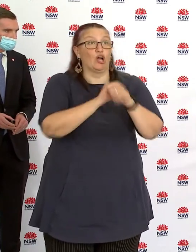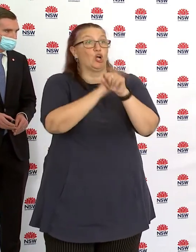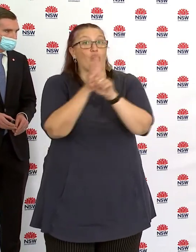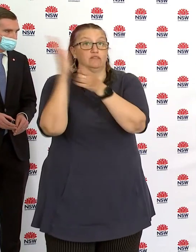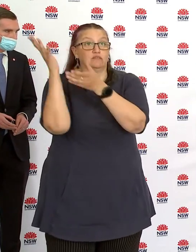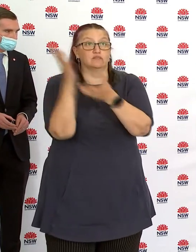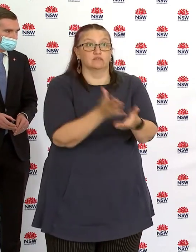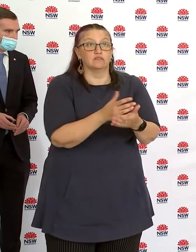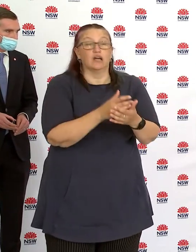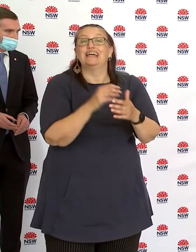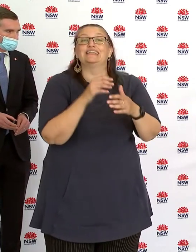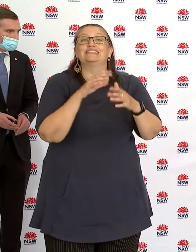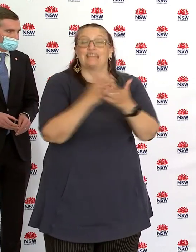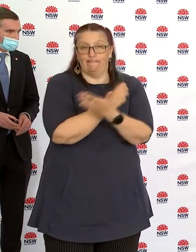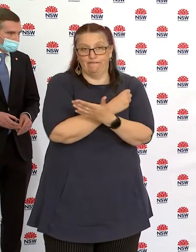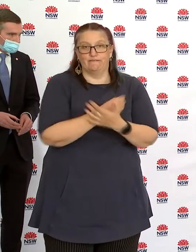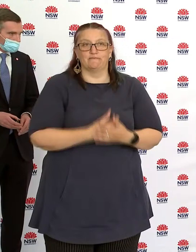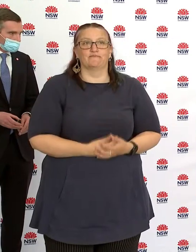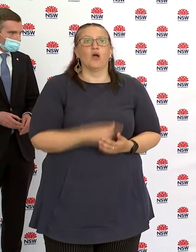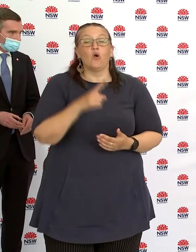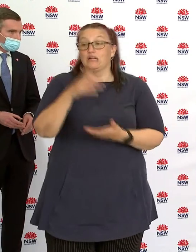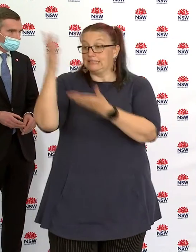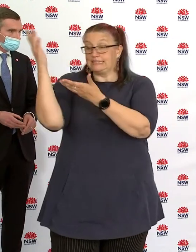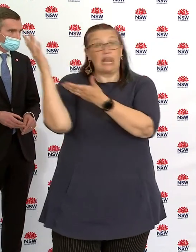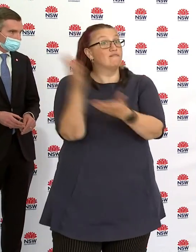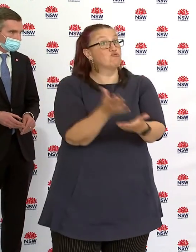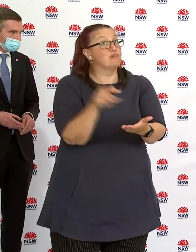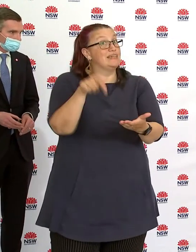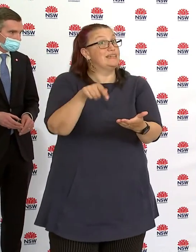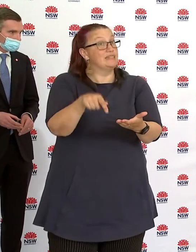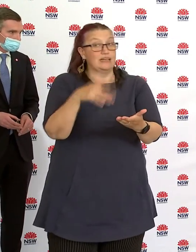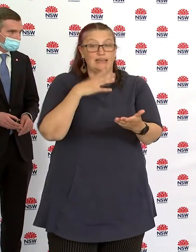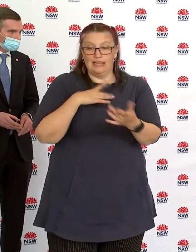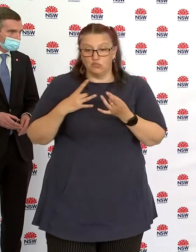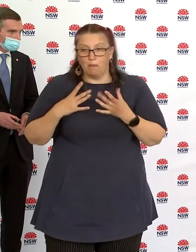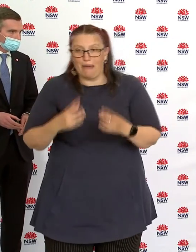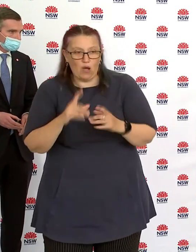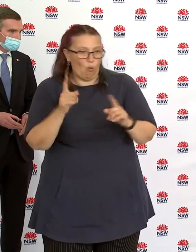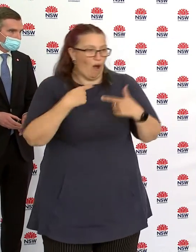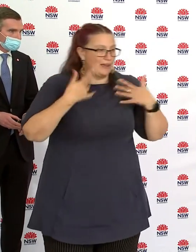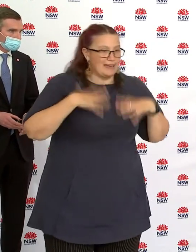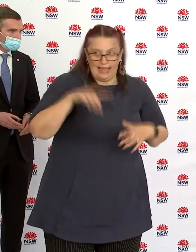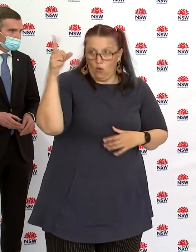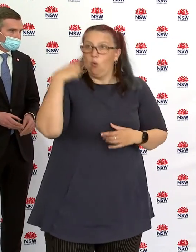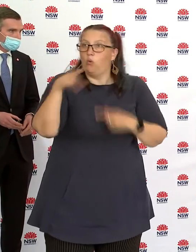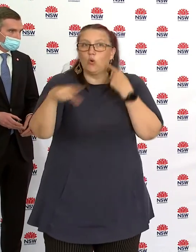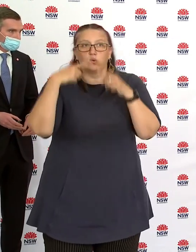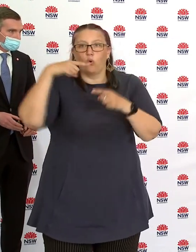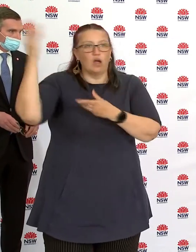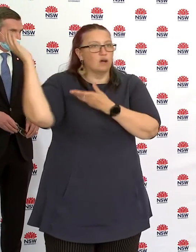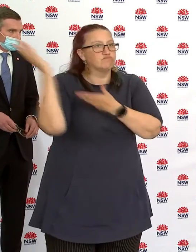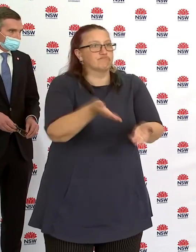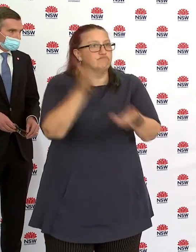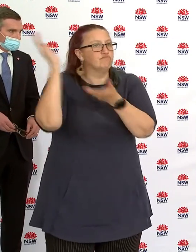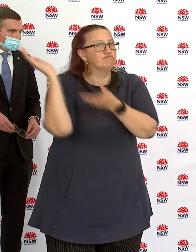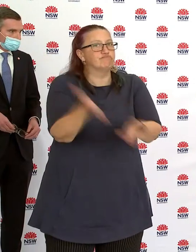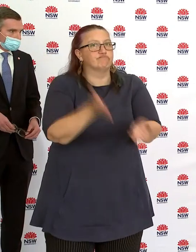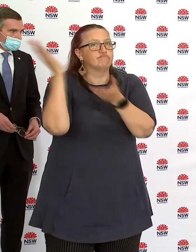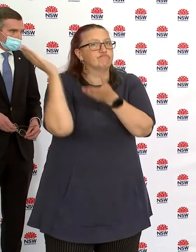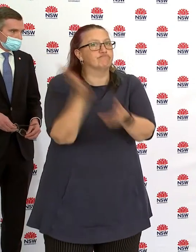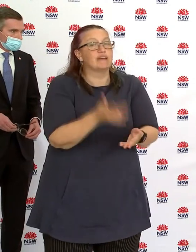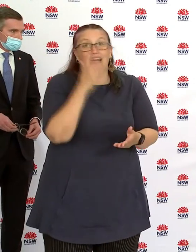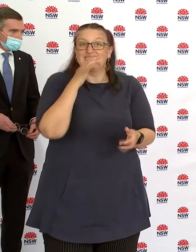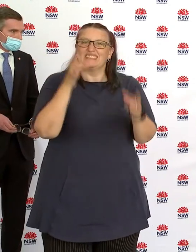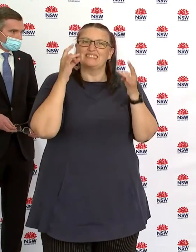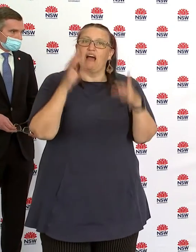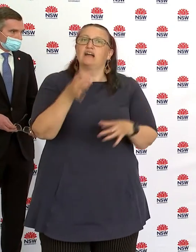very narrow view of what you can do over the next couple of days to prepare your sites, so that you can go and recommence construction on